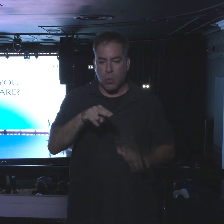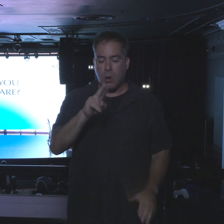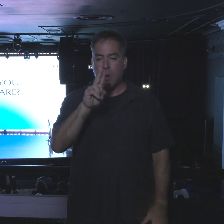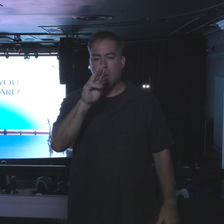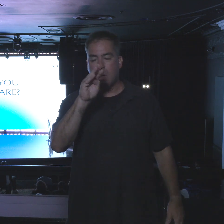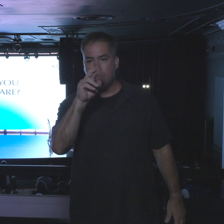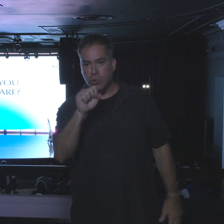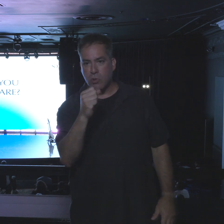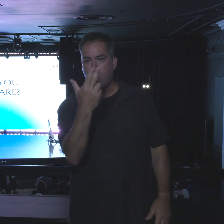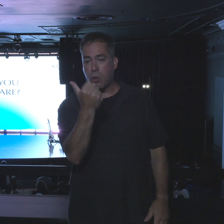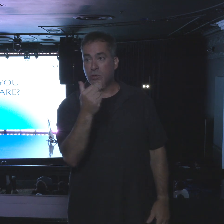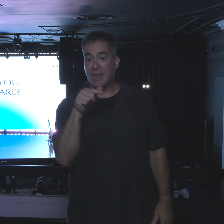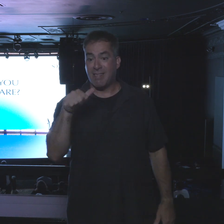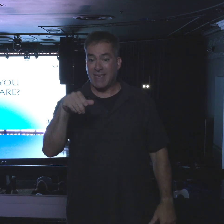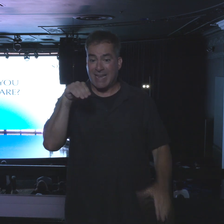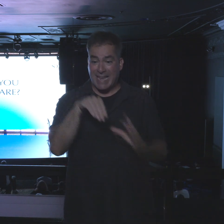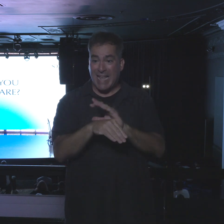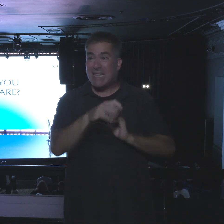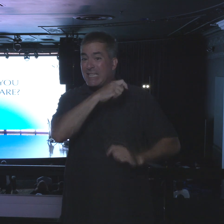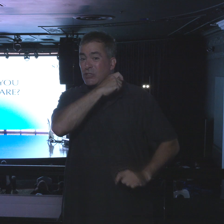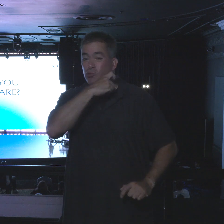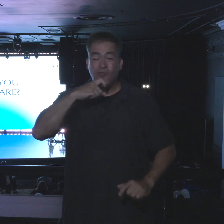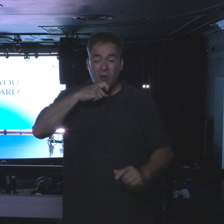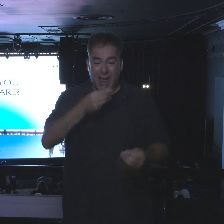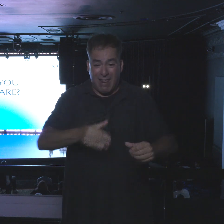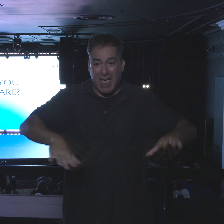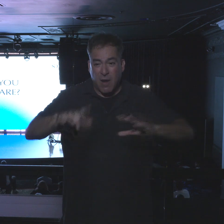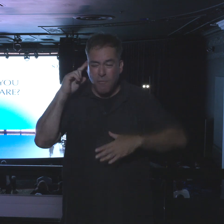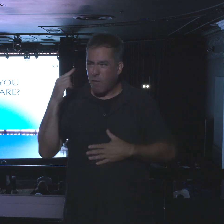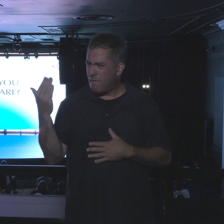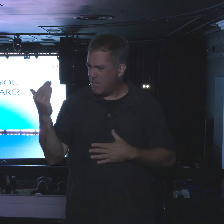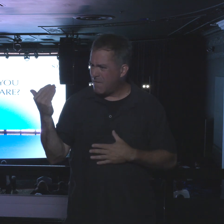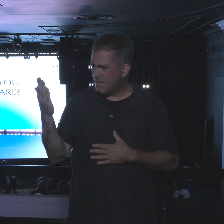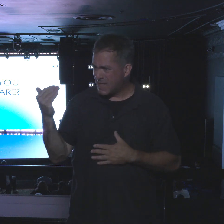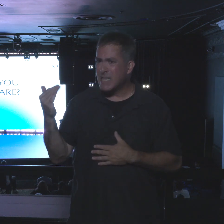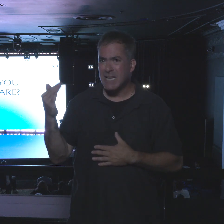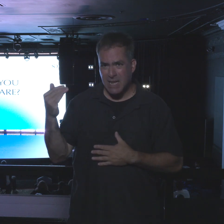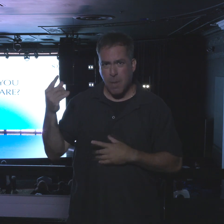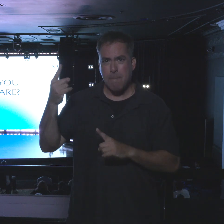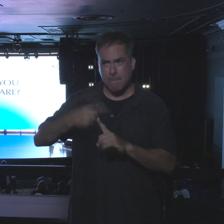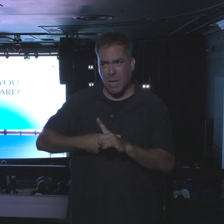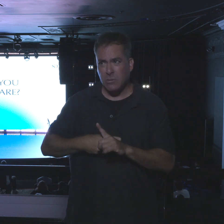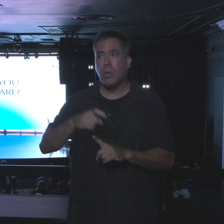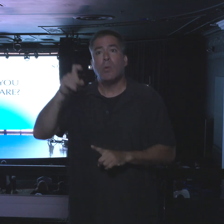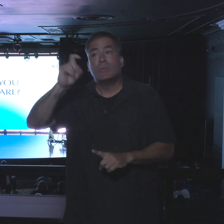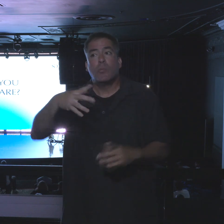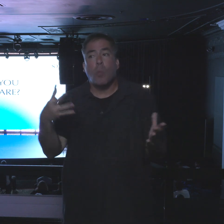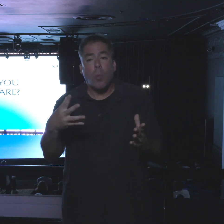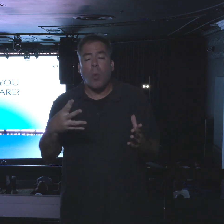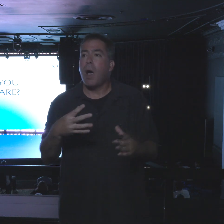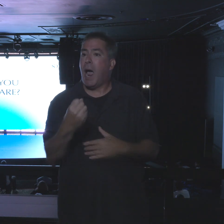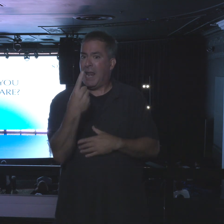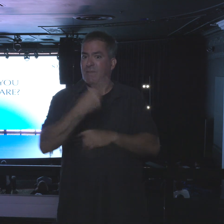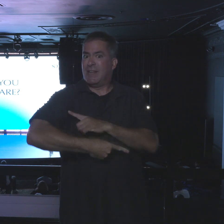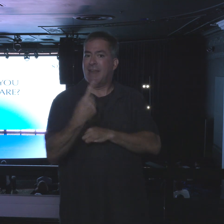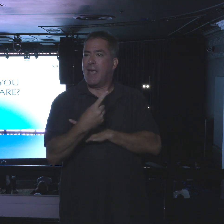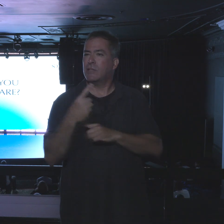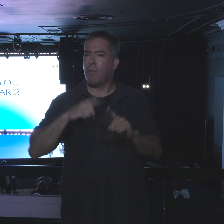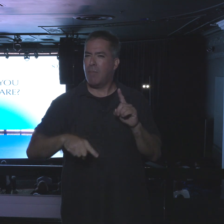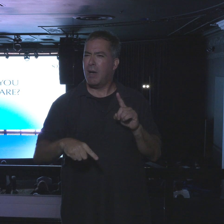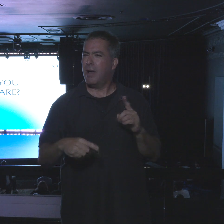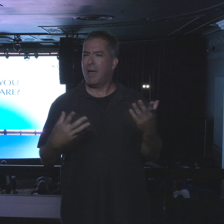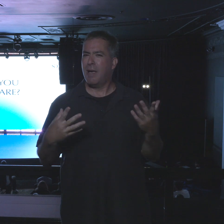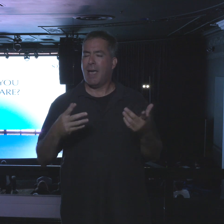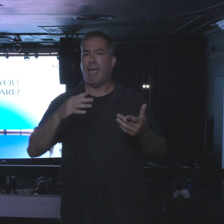even though it was an 11-day journey, supposed to be an 11-day journey. But it was 15